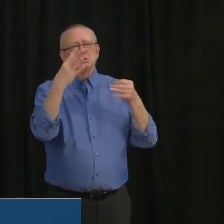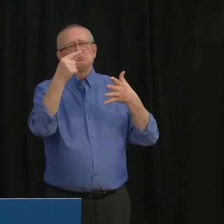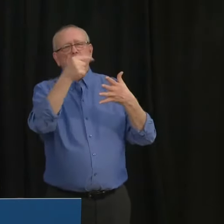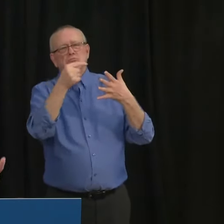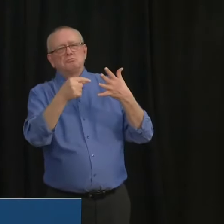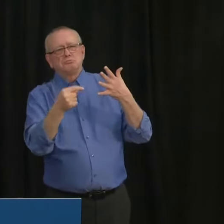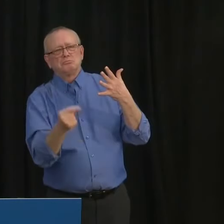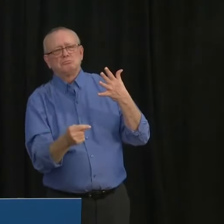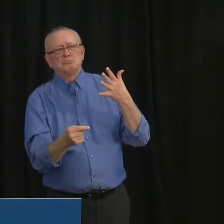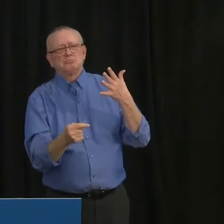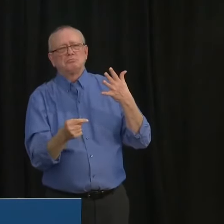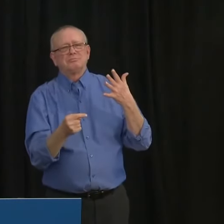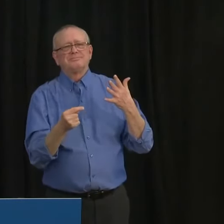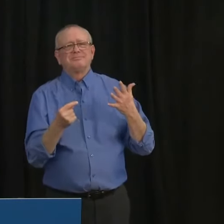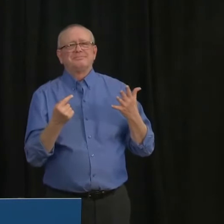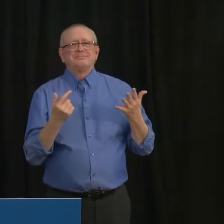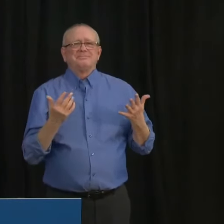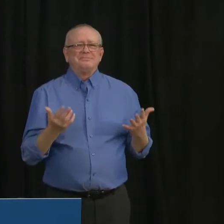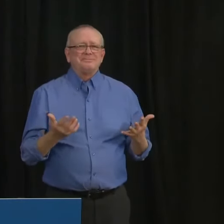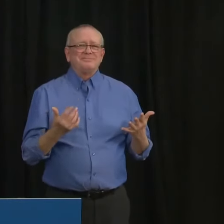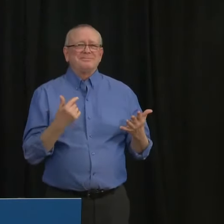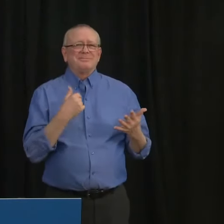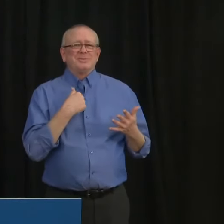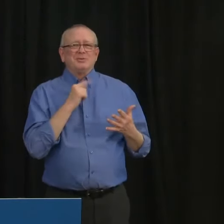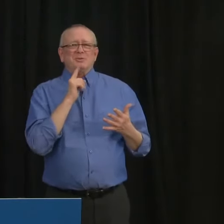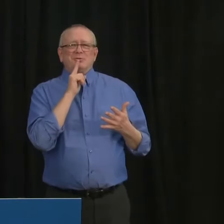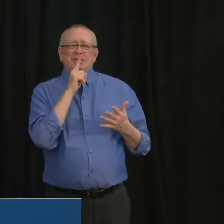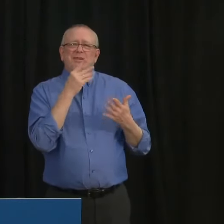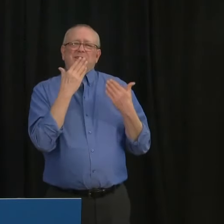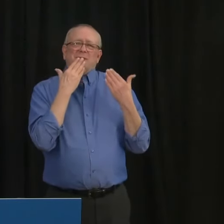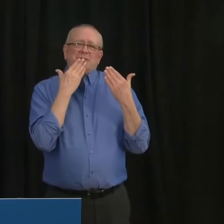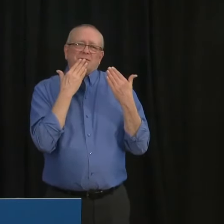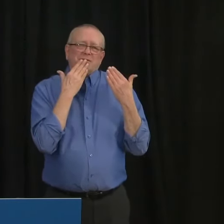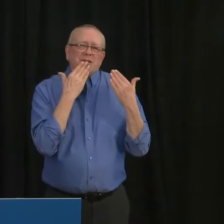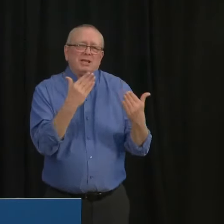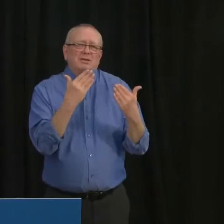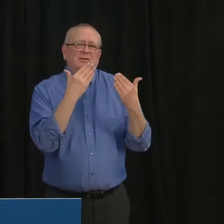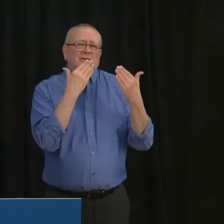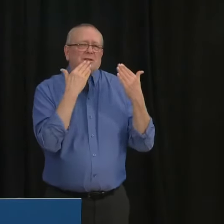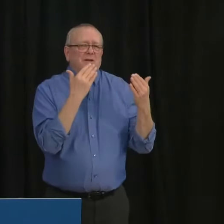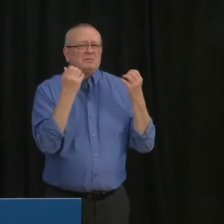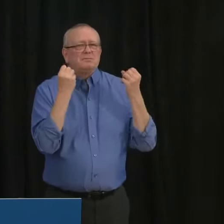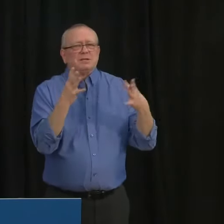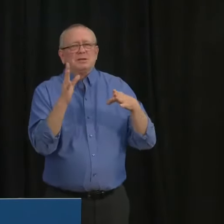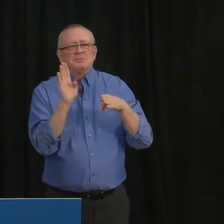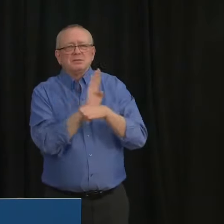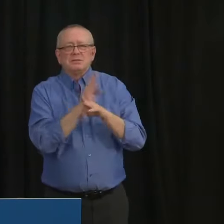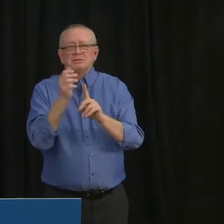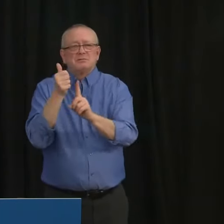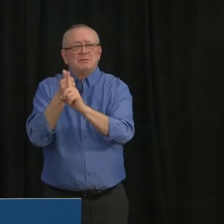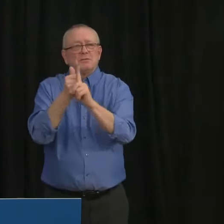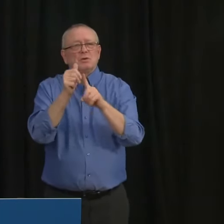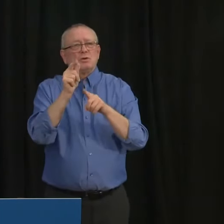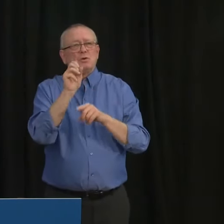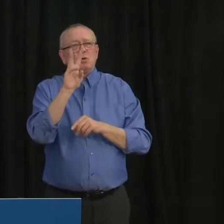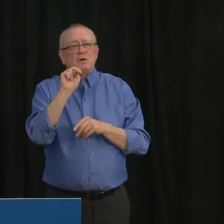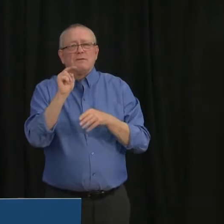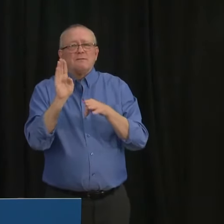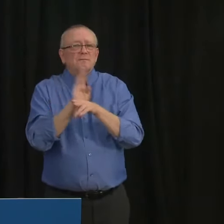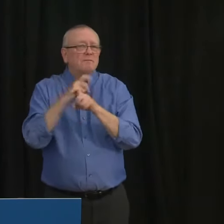I call them the unsung heroes of our economy. So many of family owned businesses where they throw everything